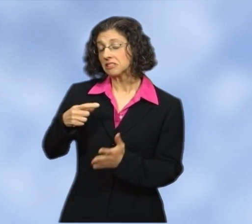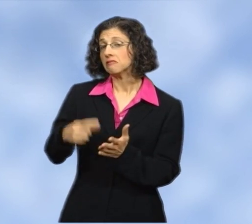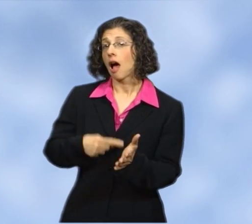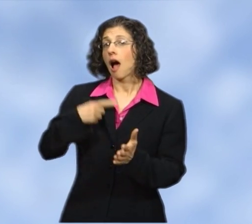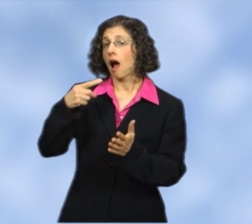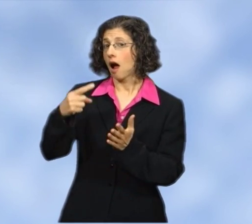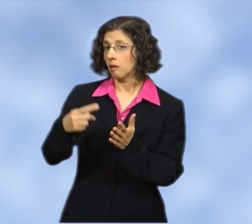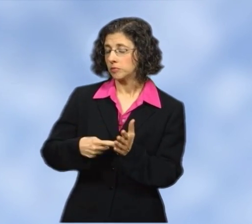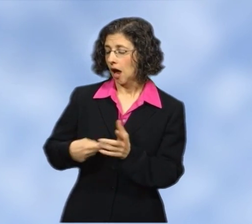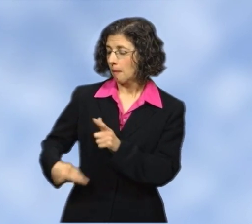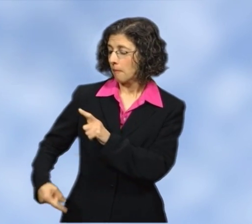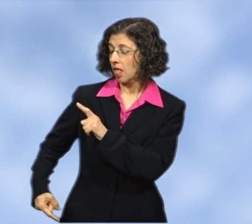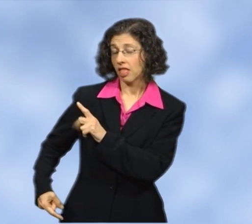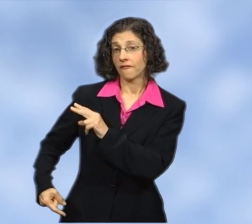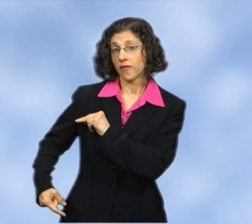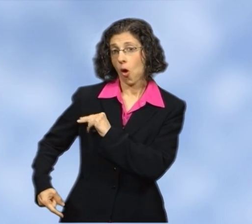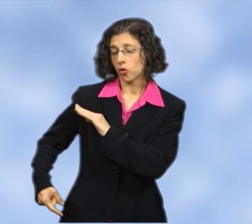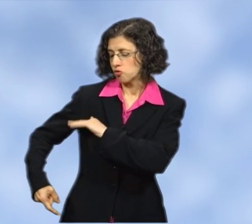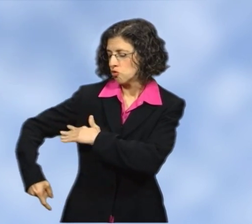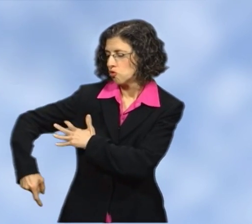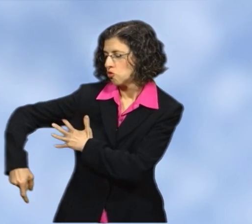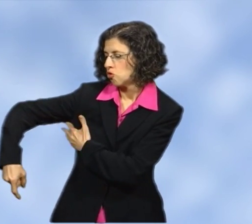underarm lymph nodes are removed.